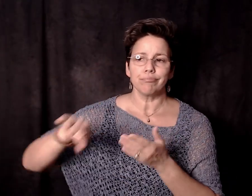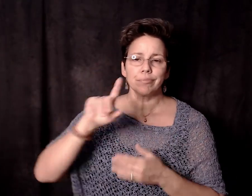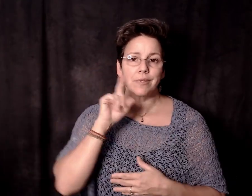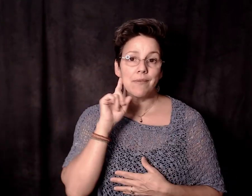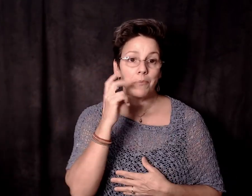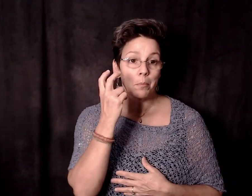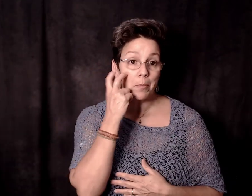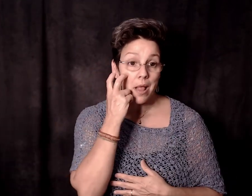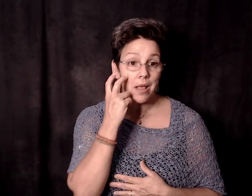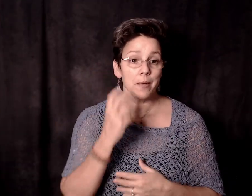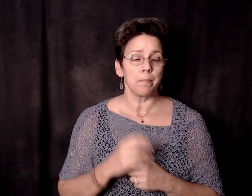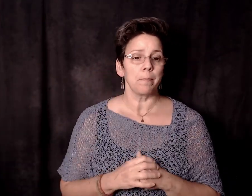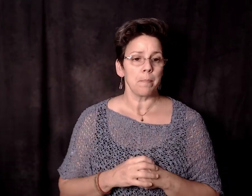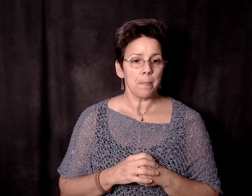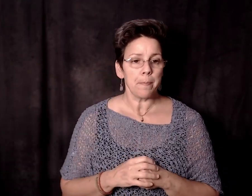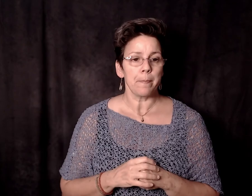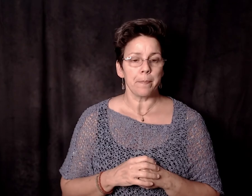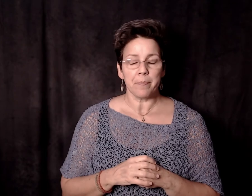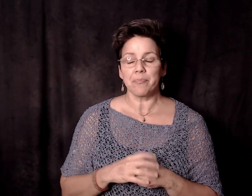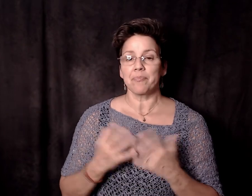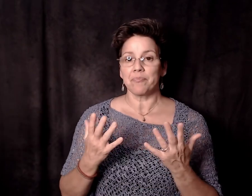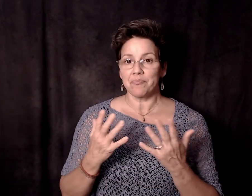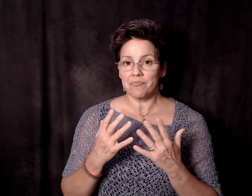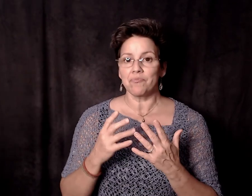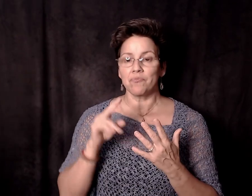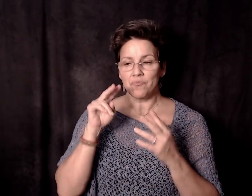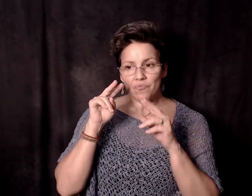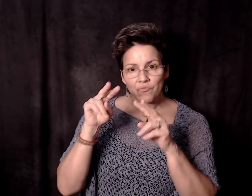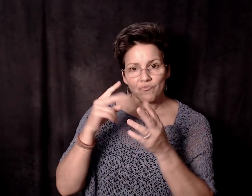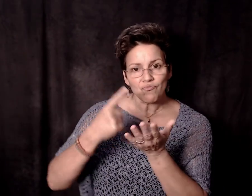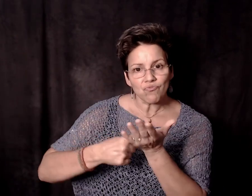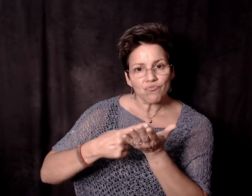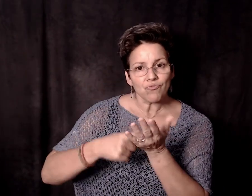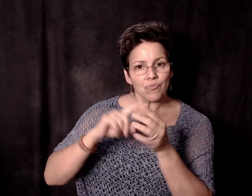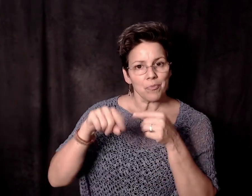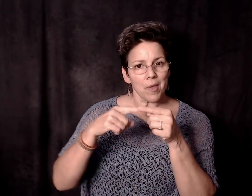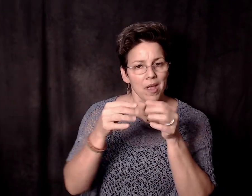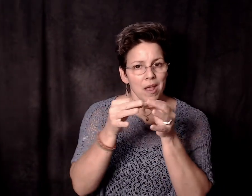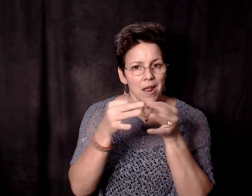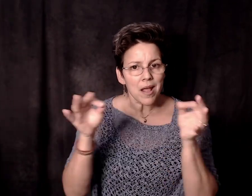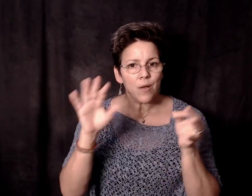we're